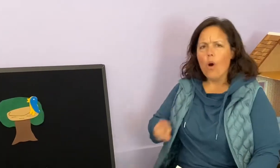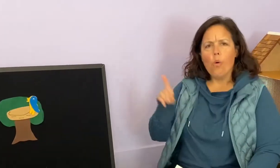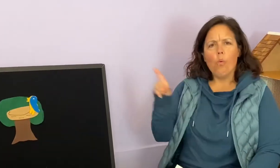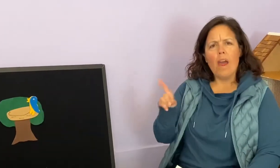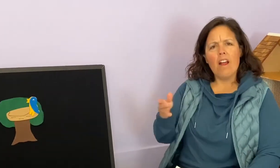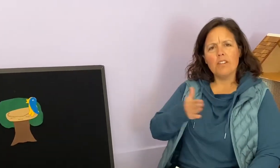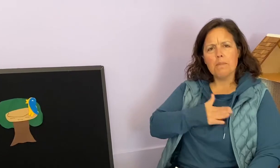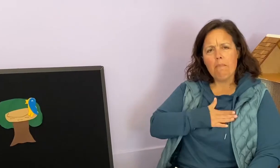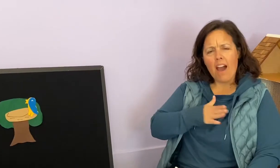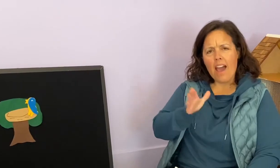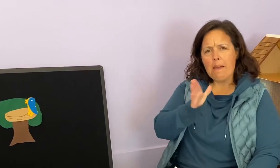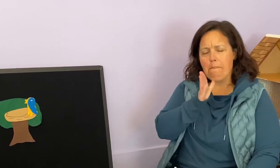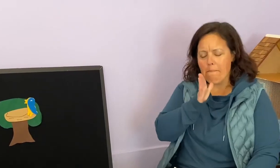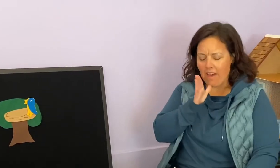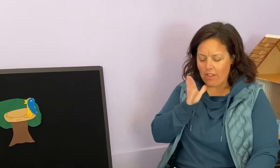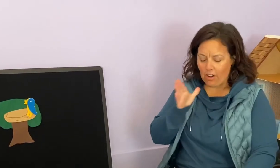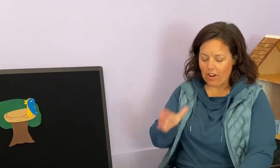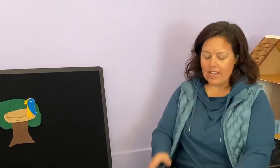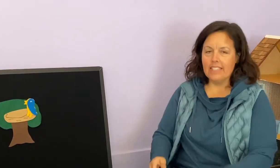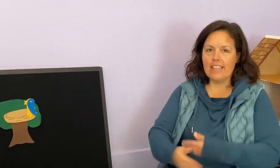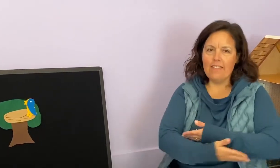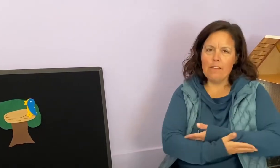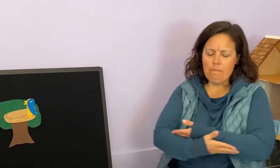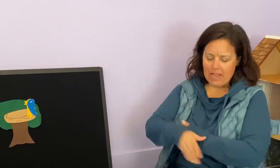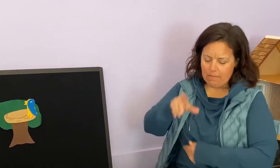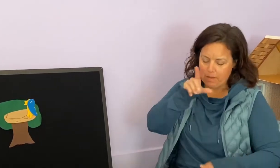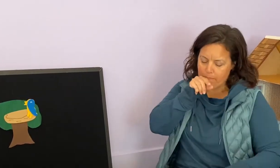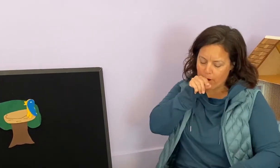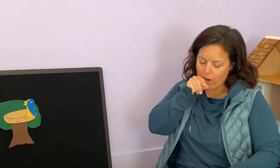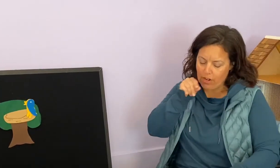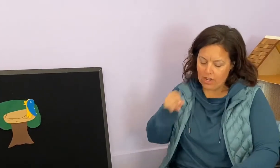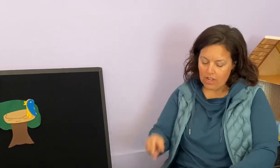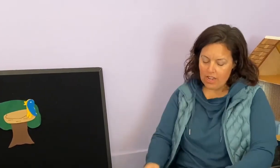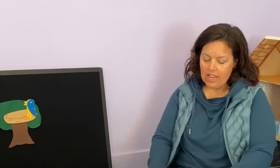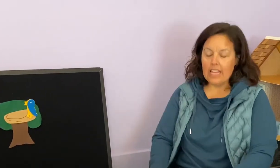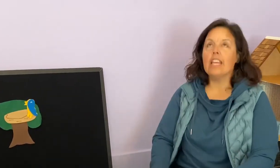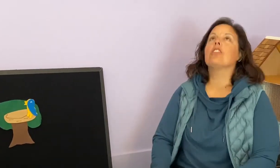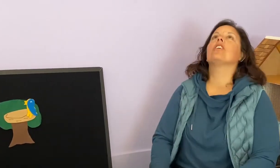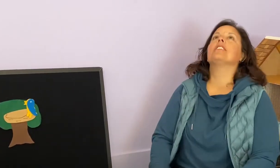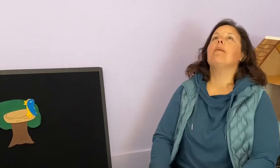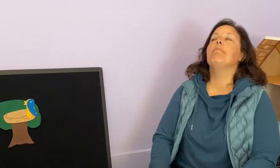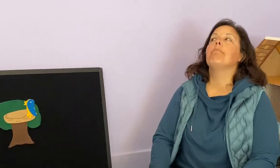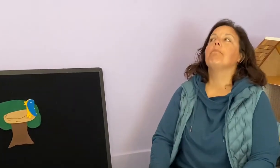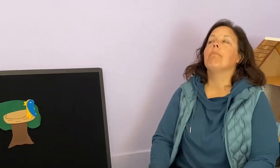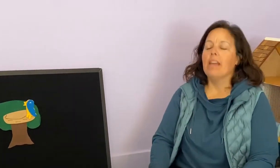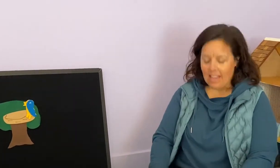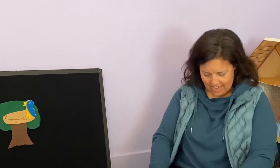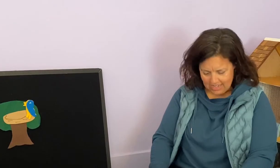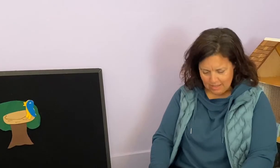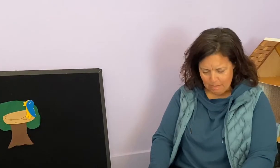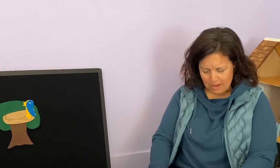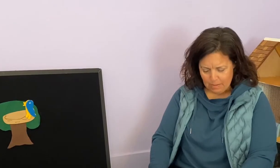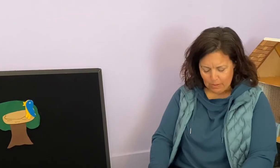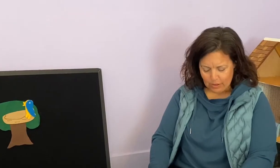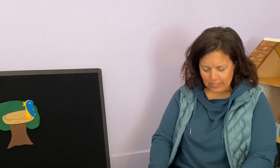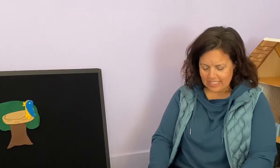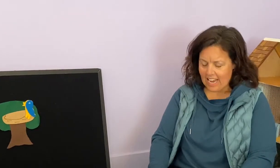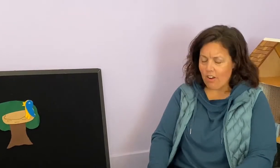Where's my mother? said the baby bird. He looked up and the baby bird looked down.